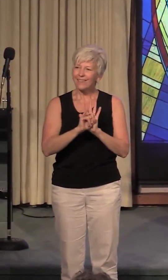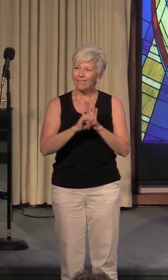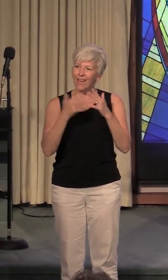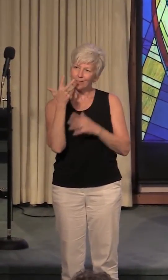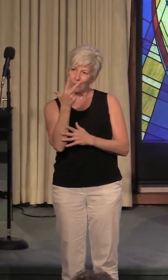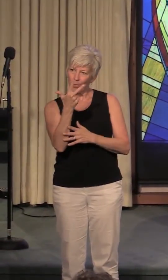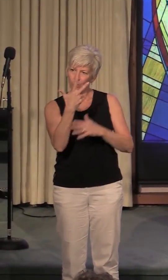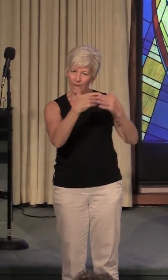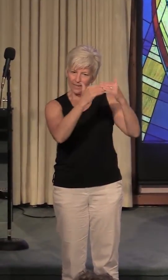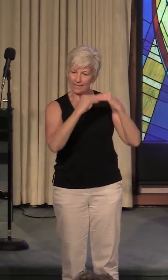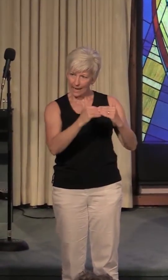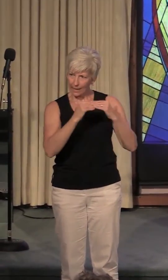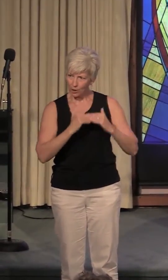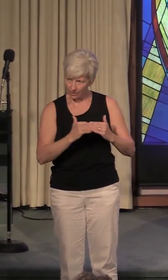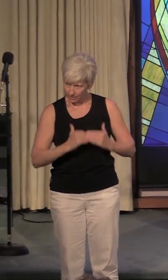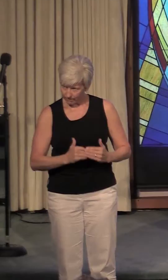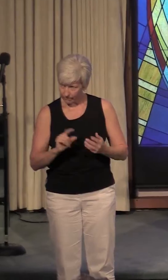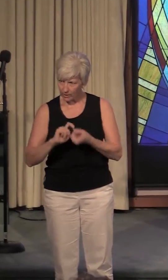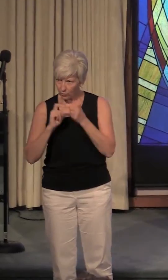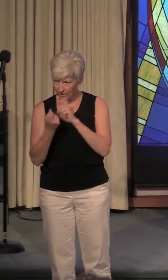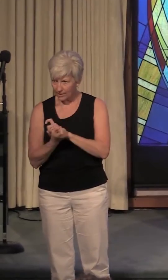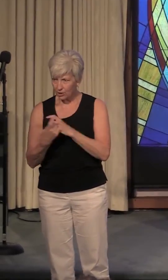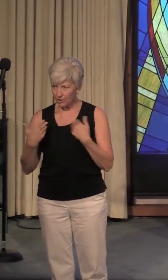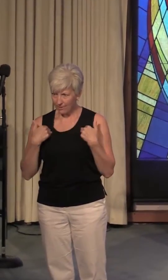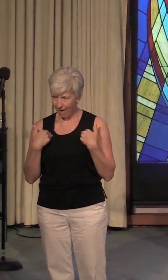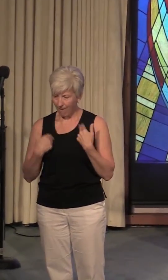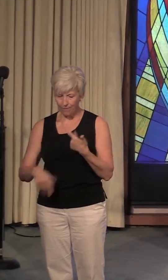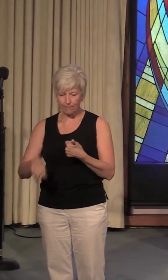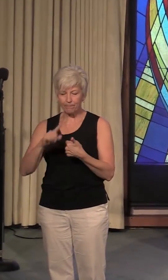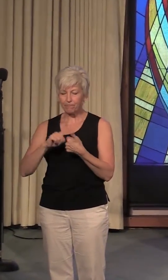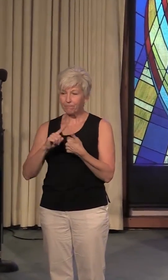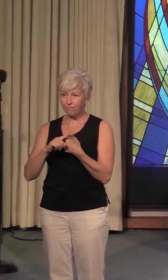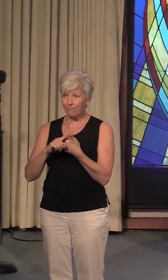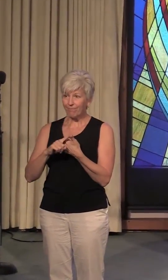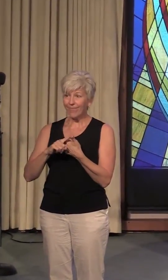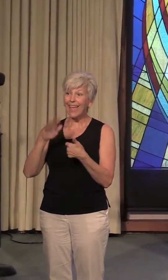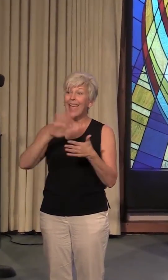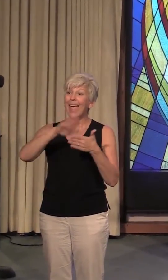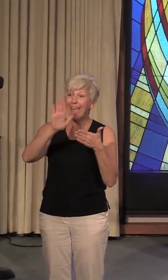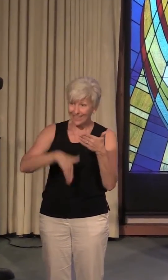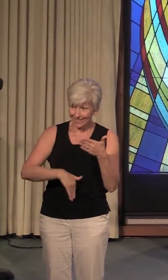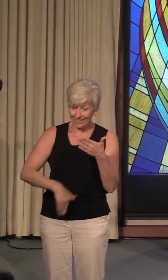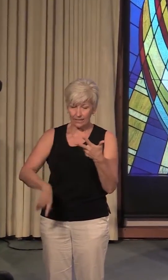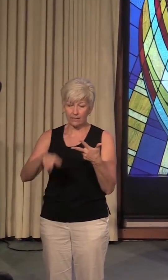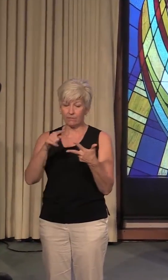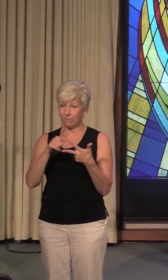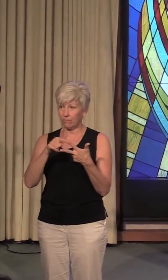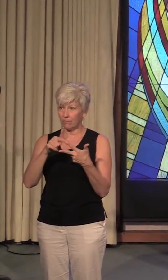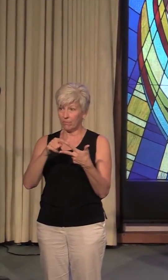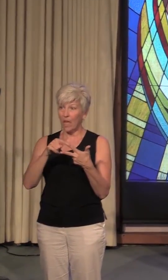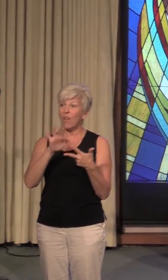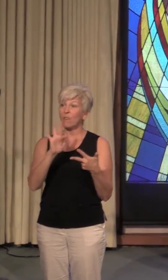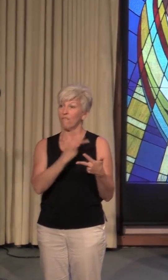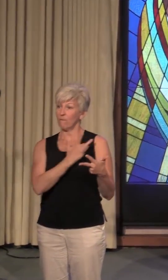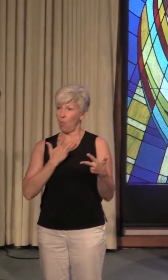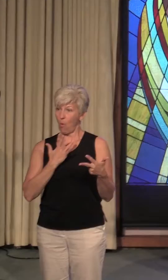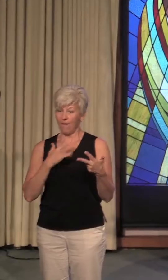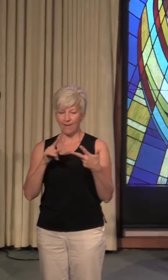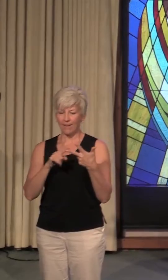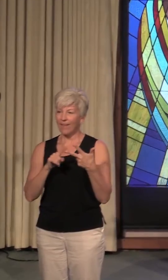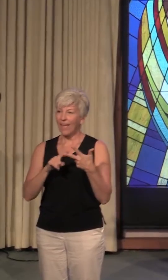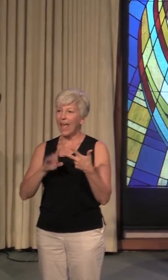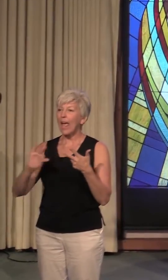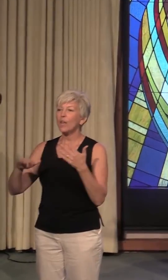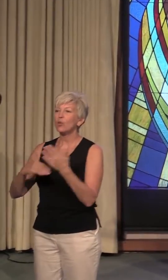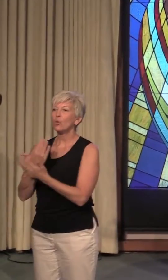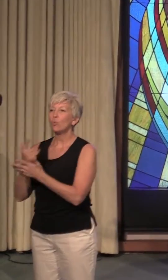have. They are endings, the void, and new beginnings.